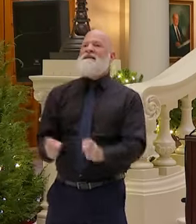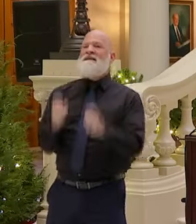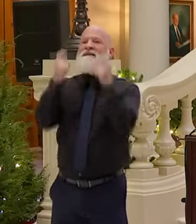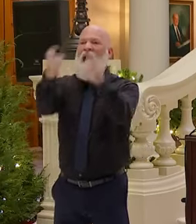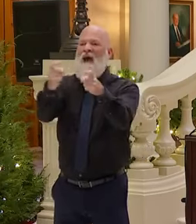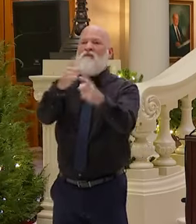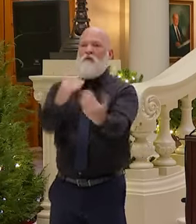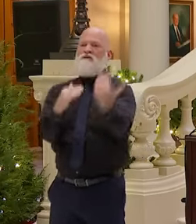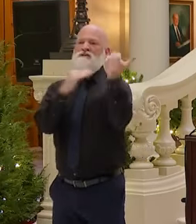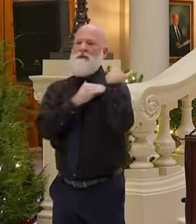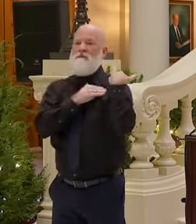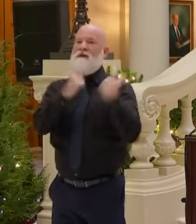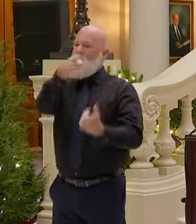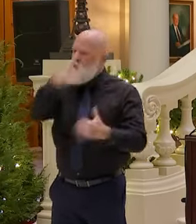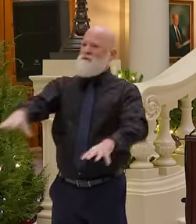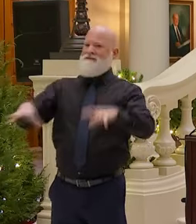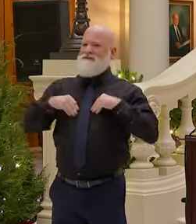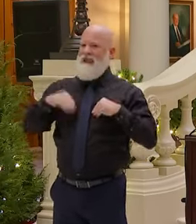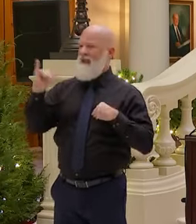What else?